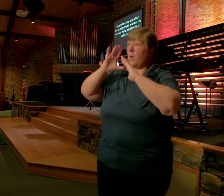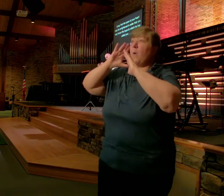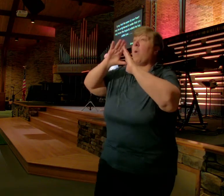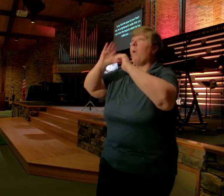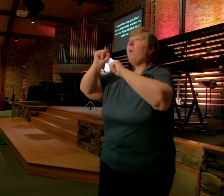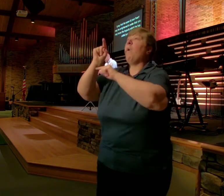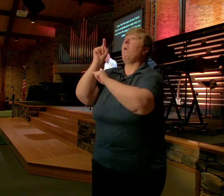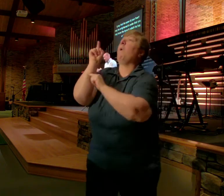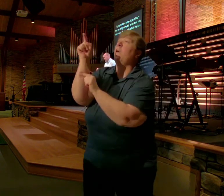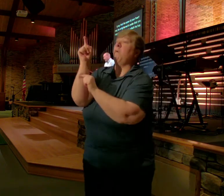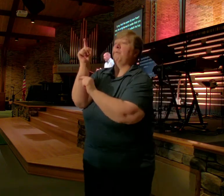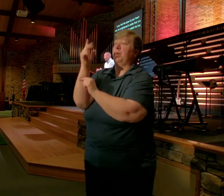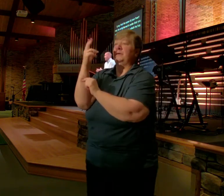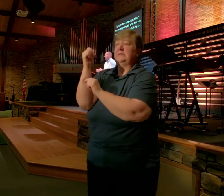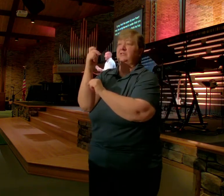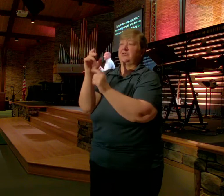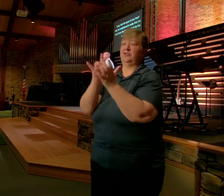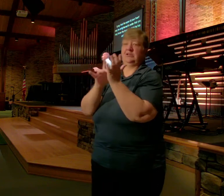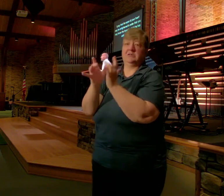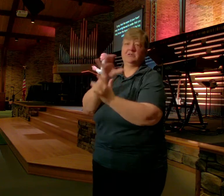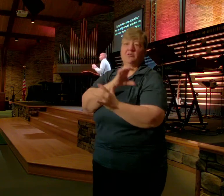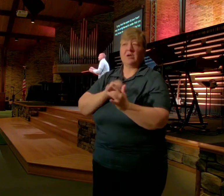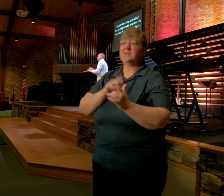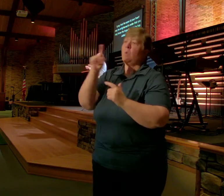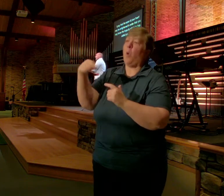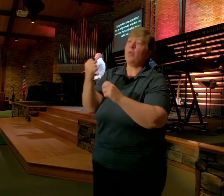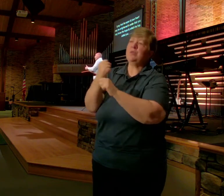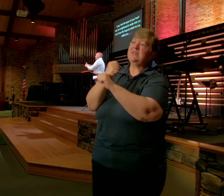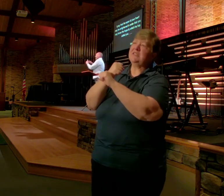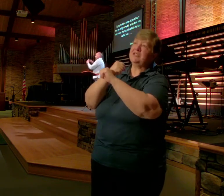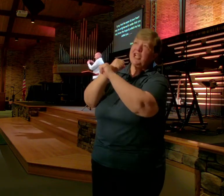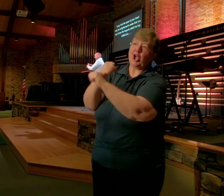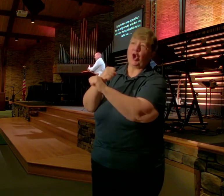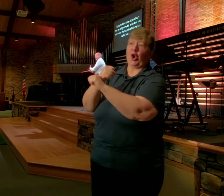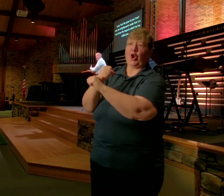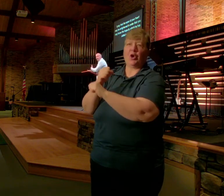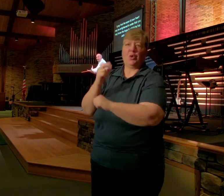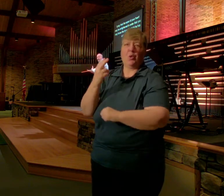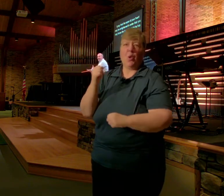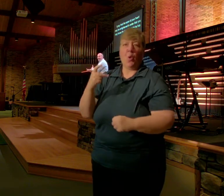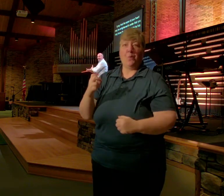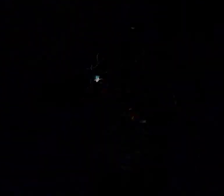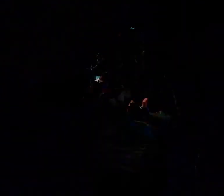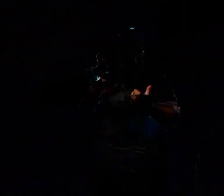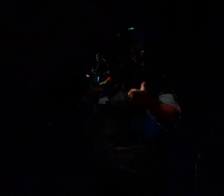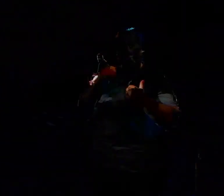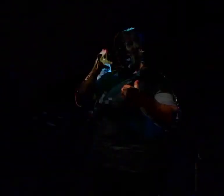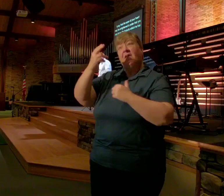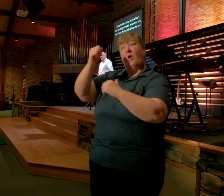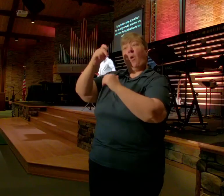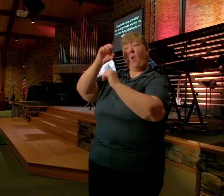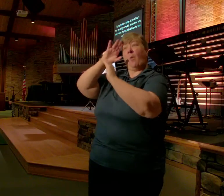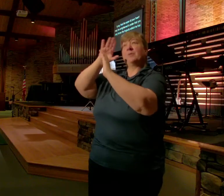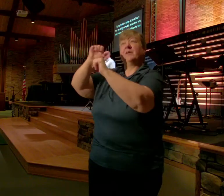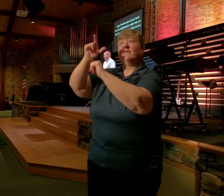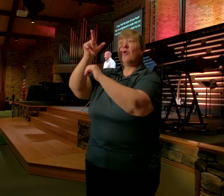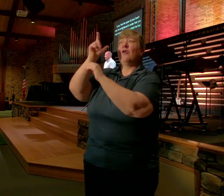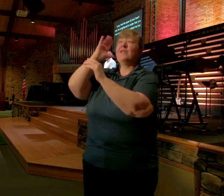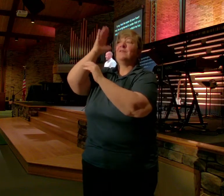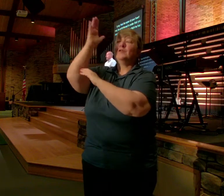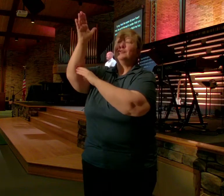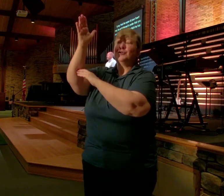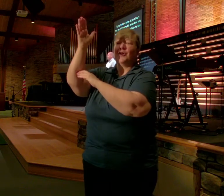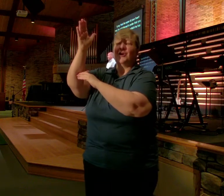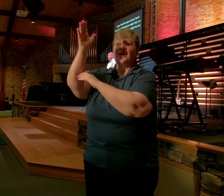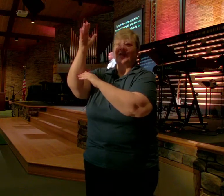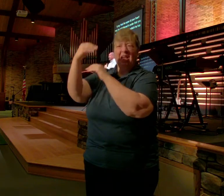Hope And when you Have certain Hope In the future It changes The way you Live today Those of you Who